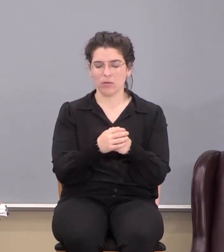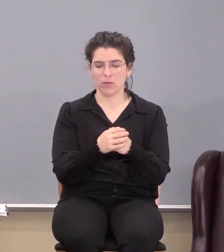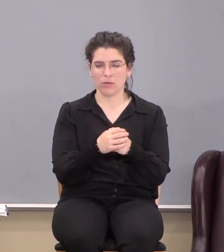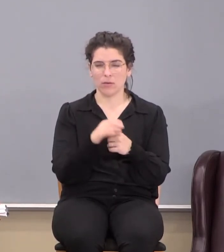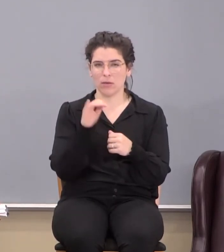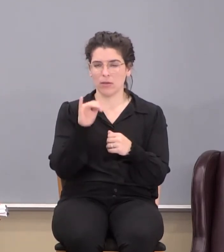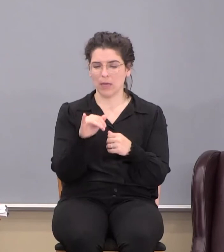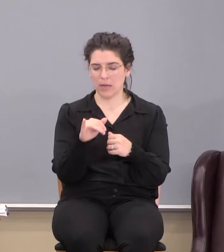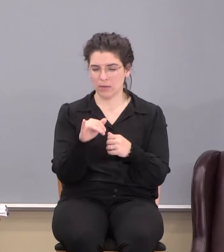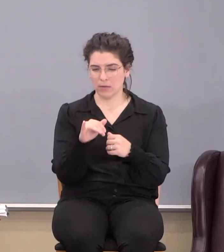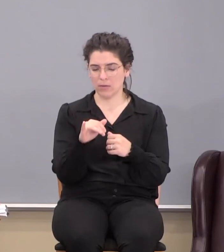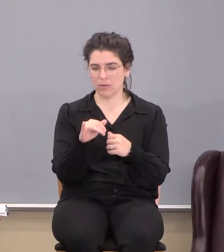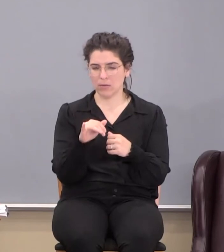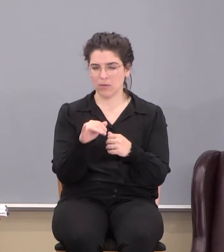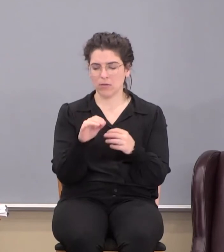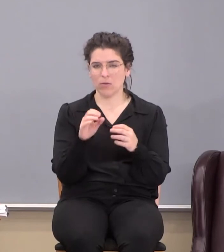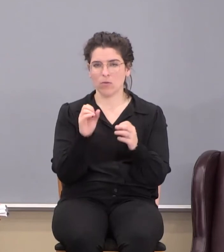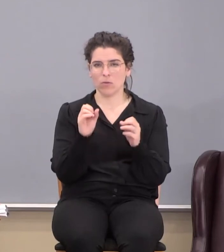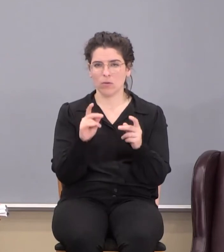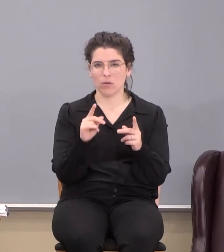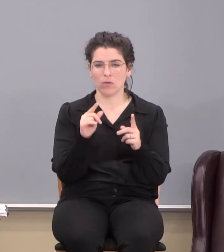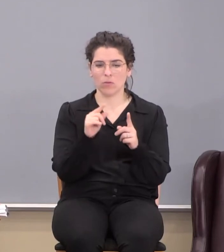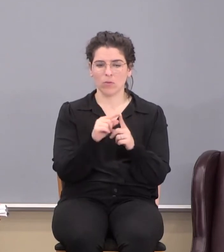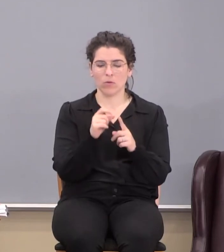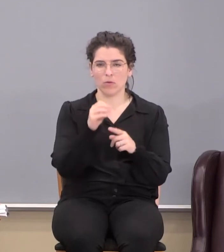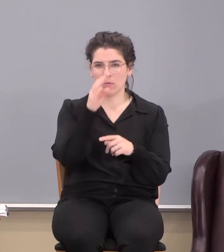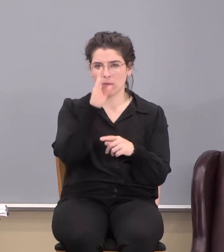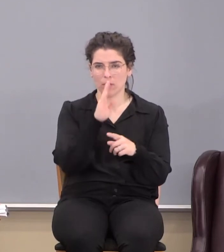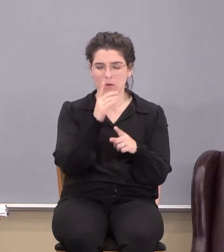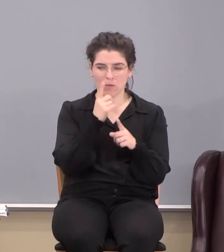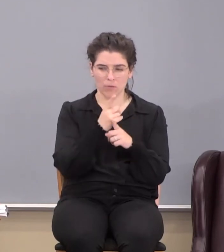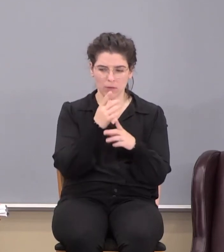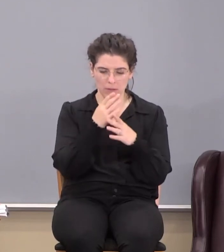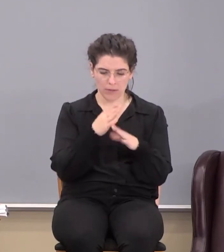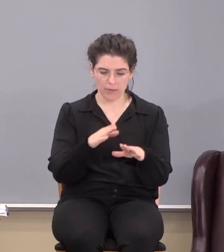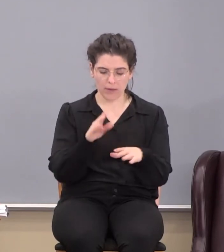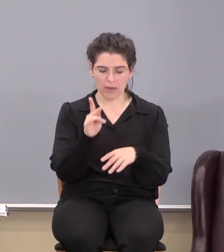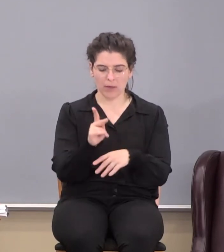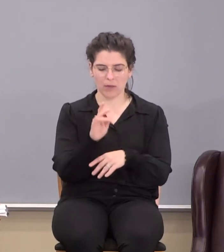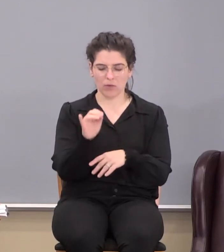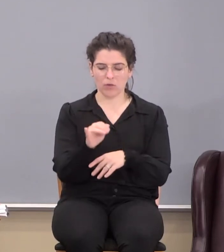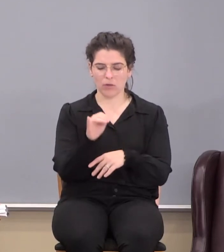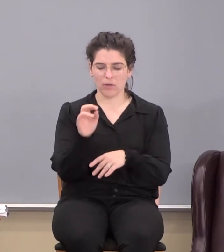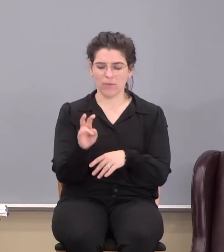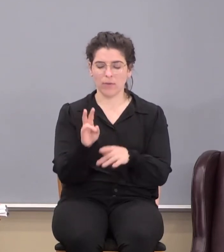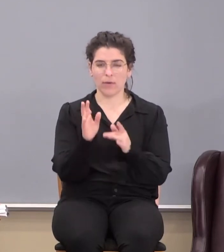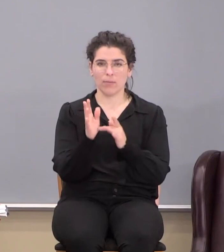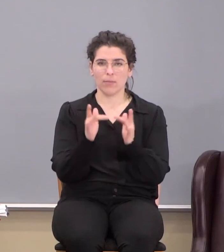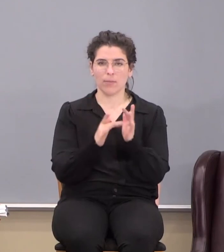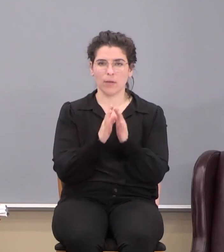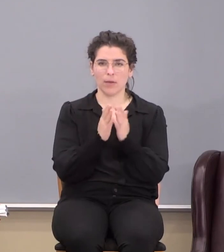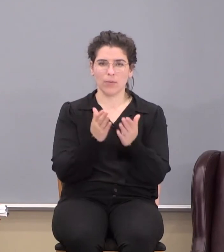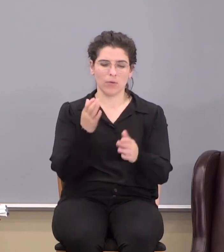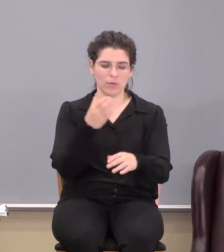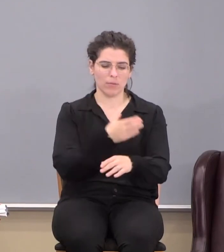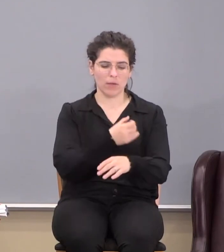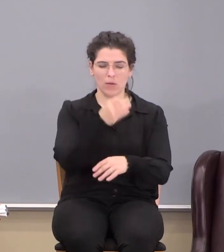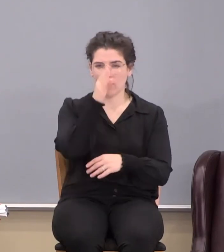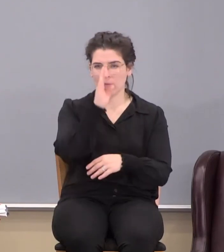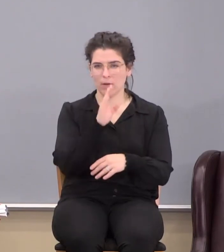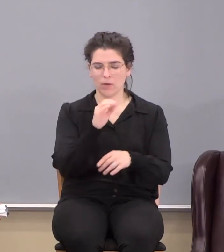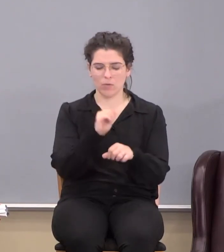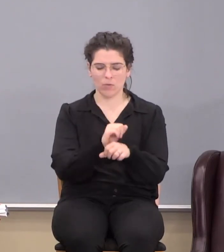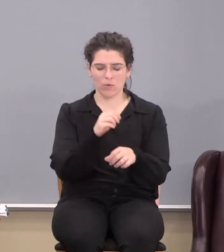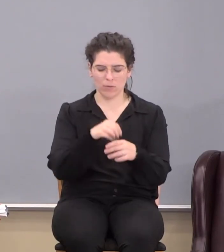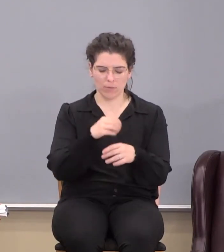that okay the word of God rightly divided out of the King James Bible is the power of God to work in